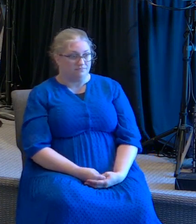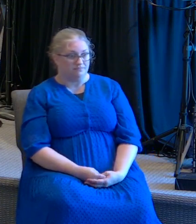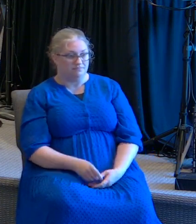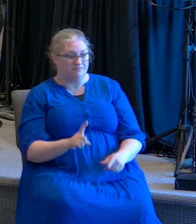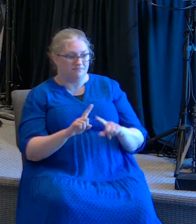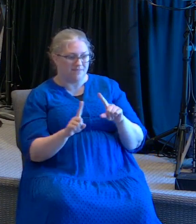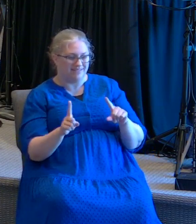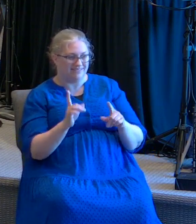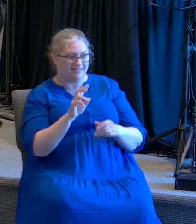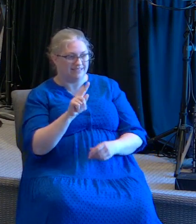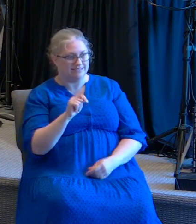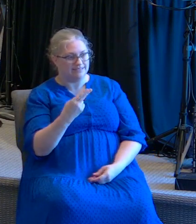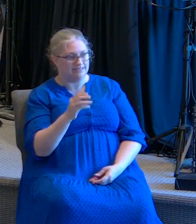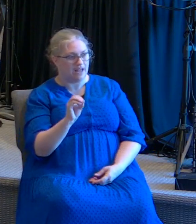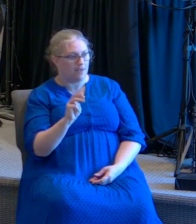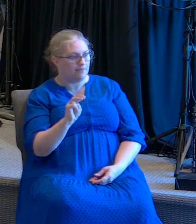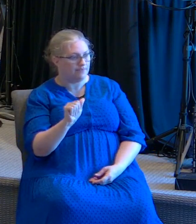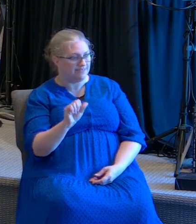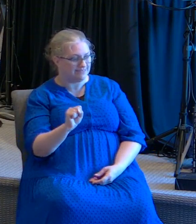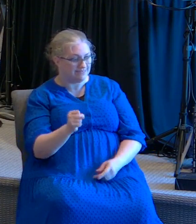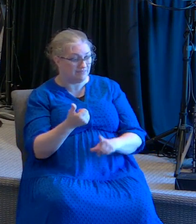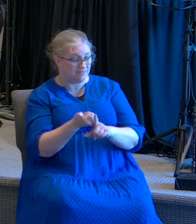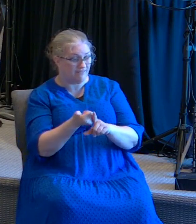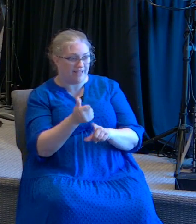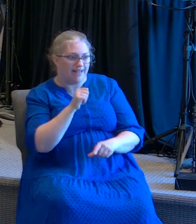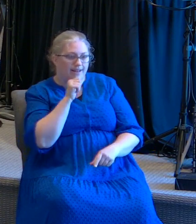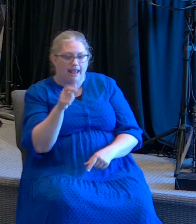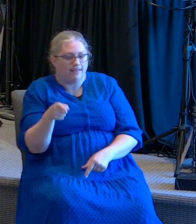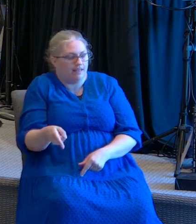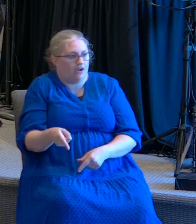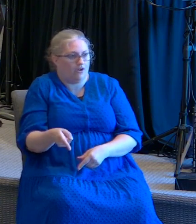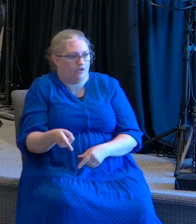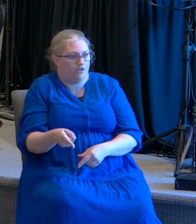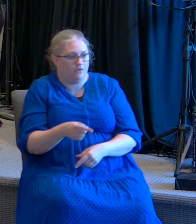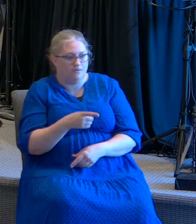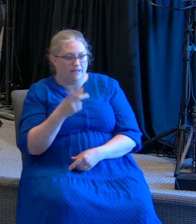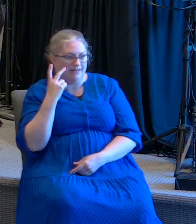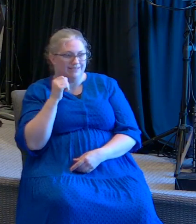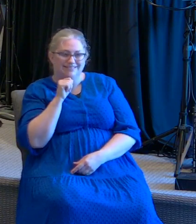but Thomas wasn't there when they testified and